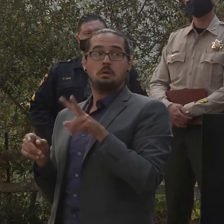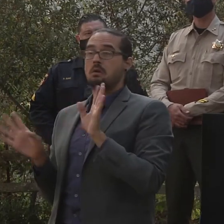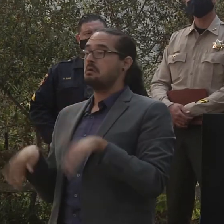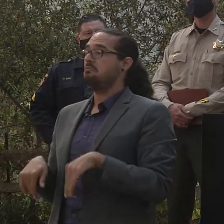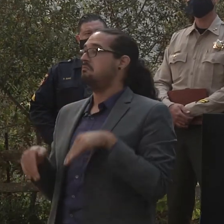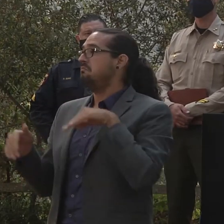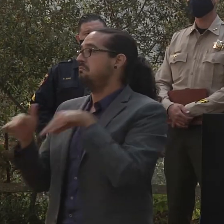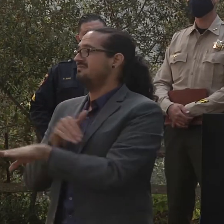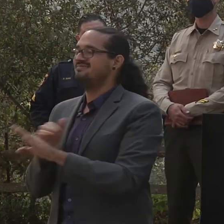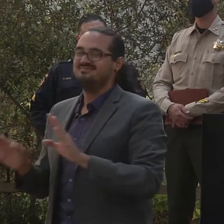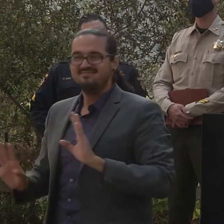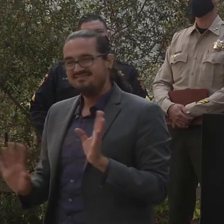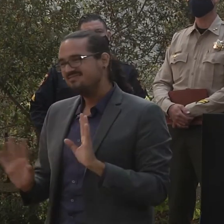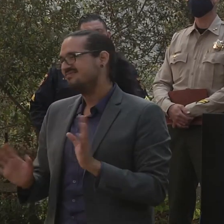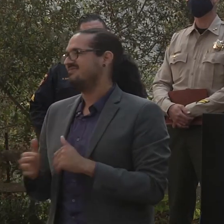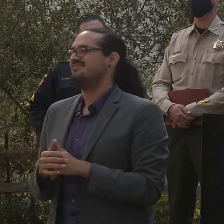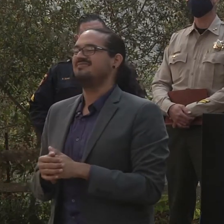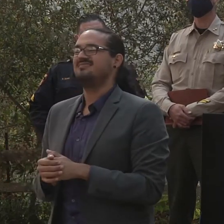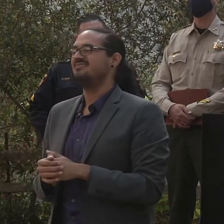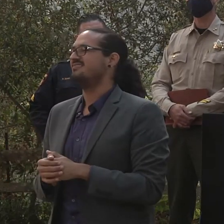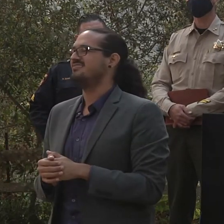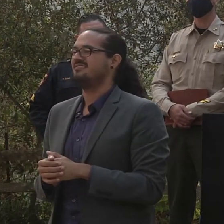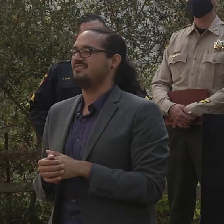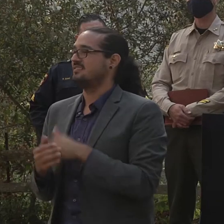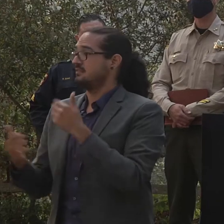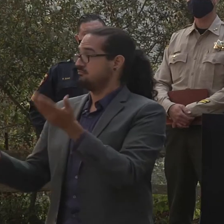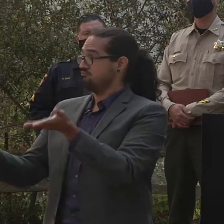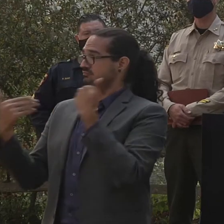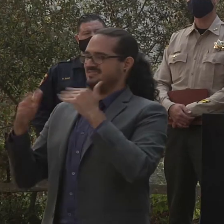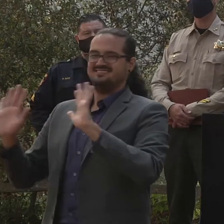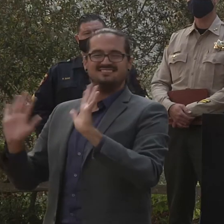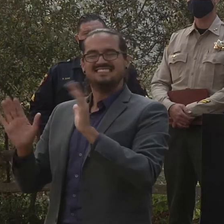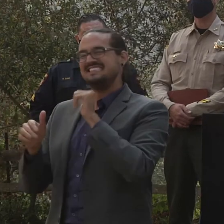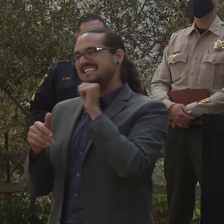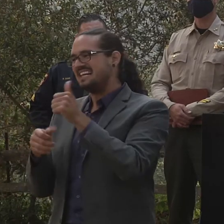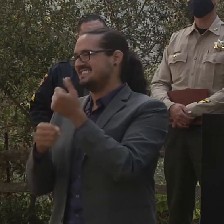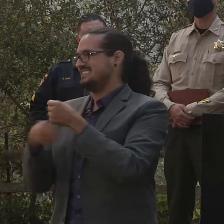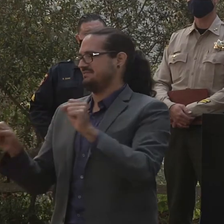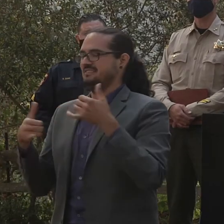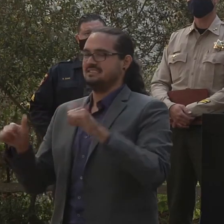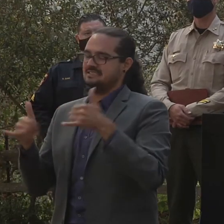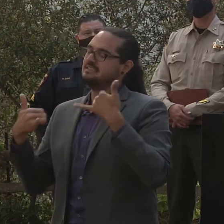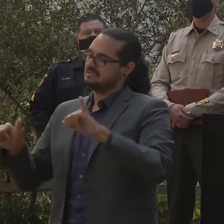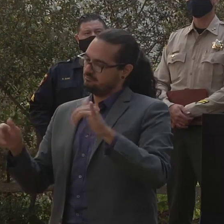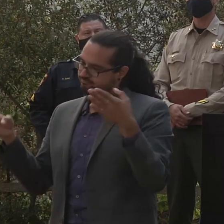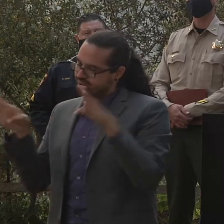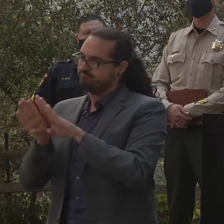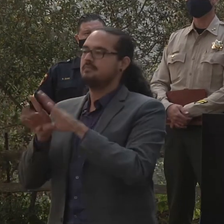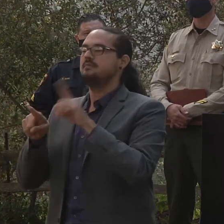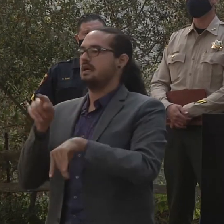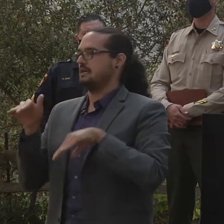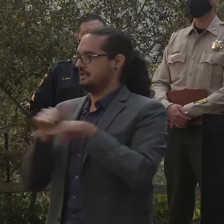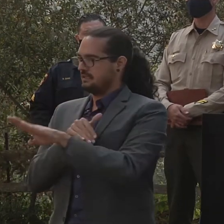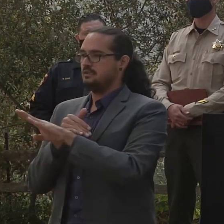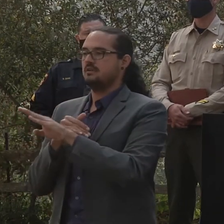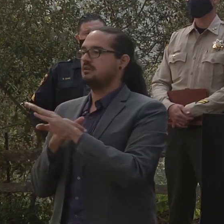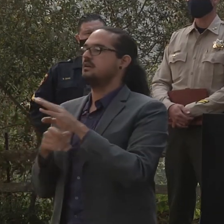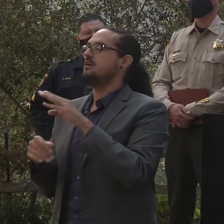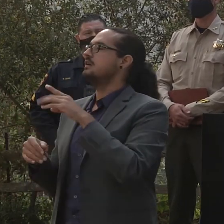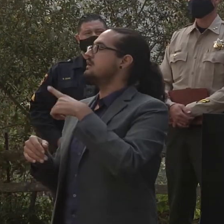available to us now until we get this area secured and safe for reentry.